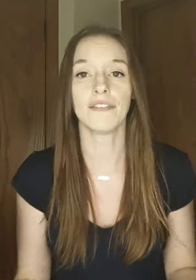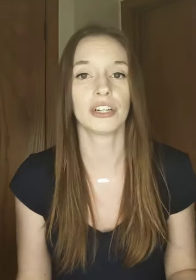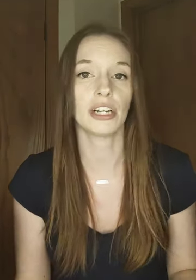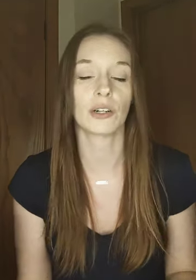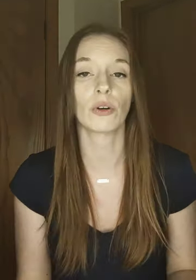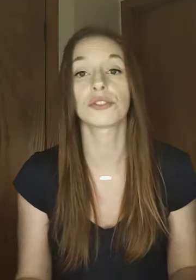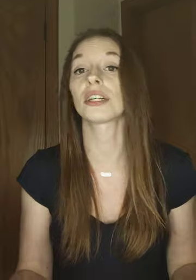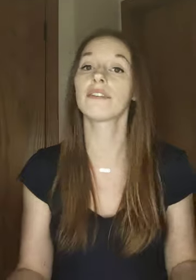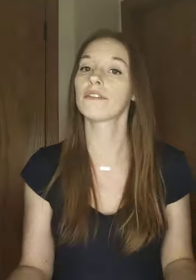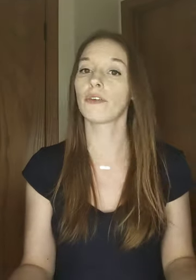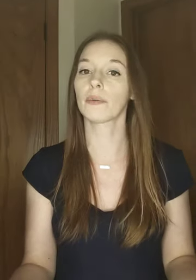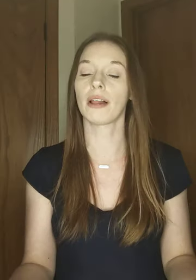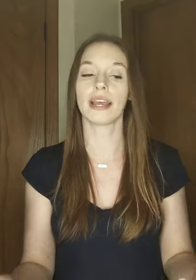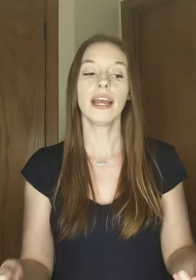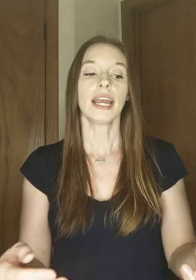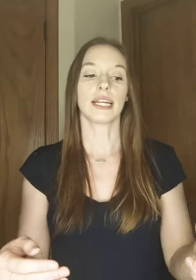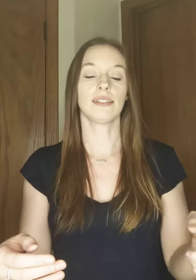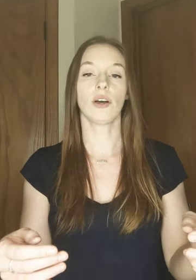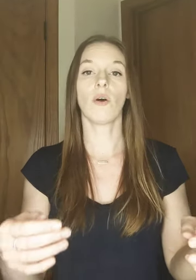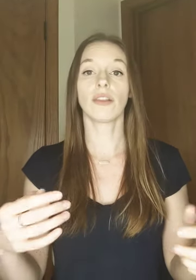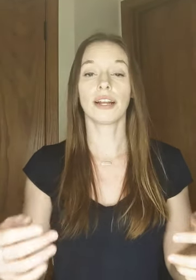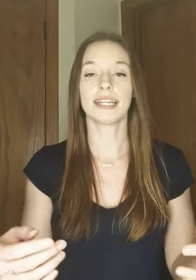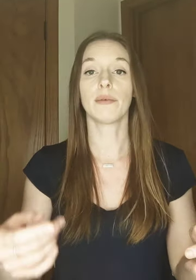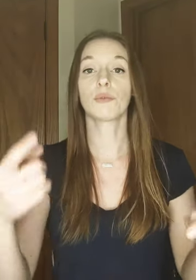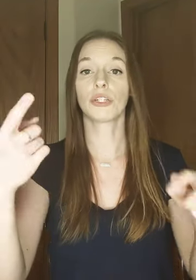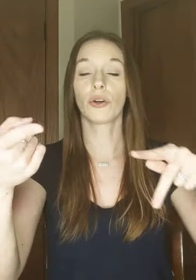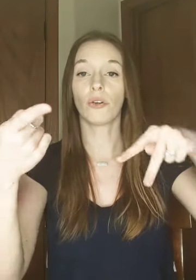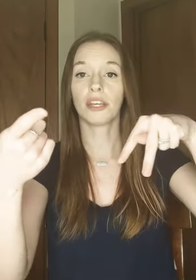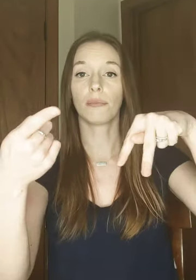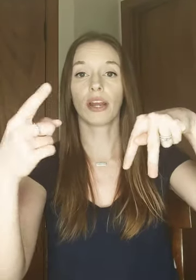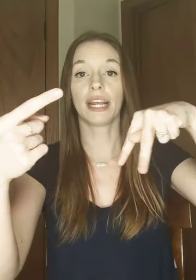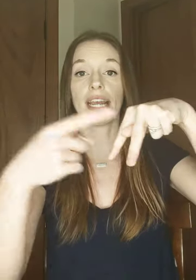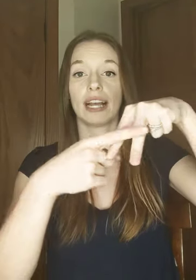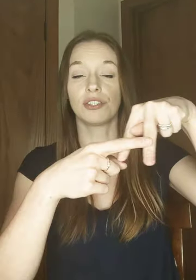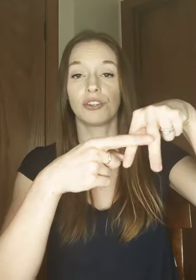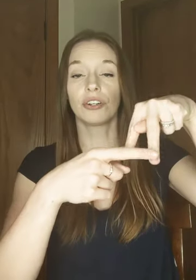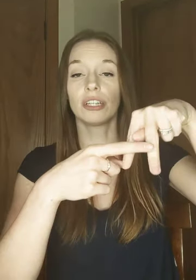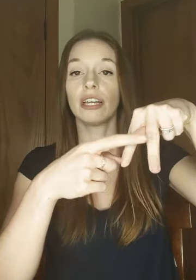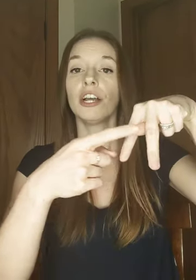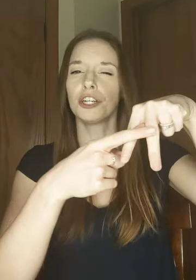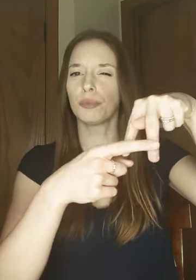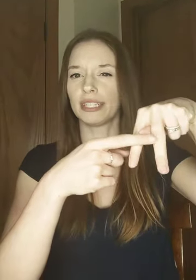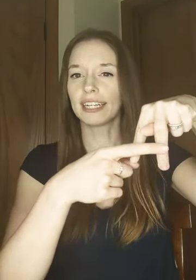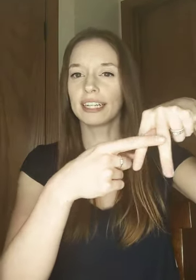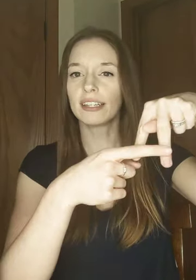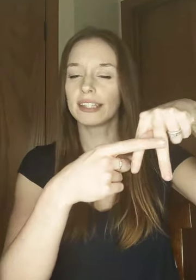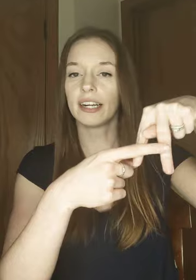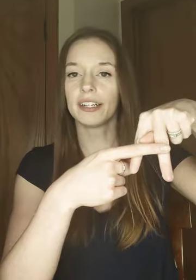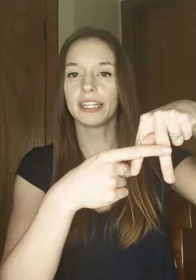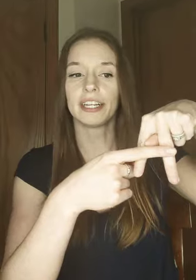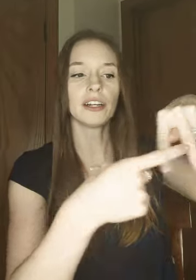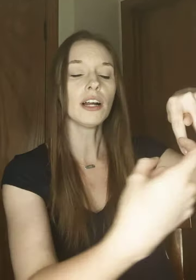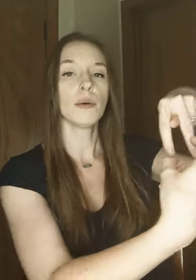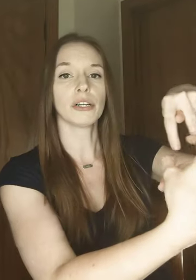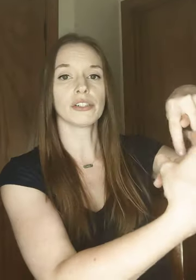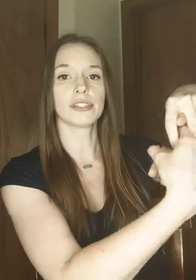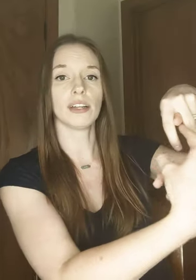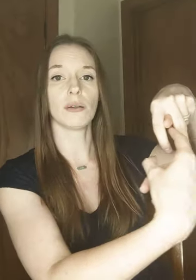after intercourse or even foreplay and so a lot of times when you're only applying it externally you're protecting this area here but you're still